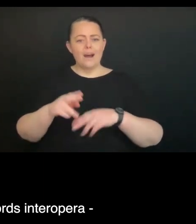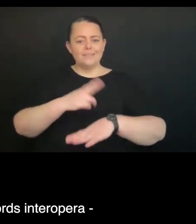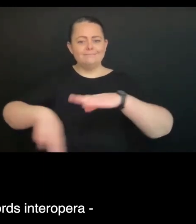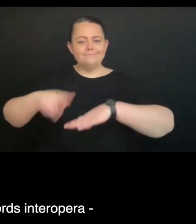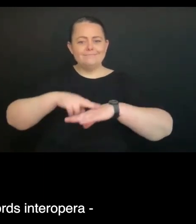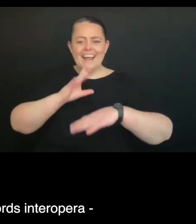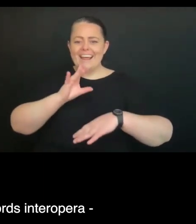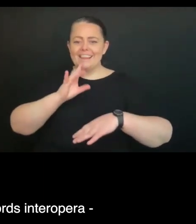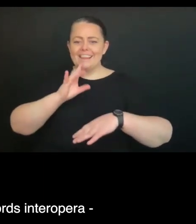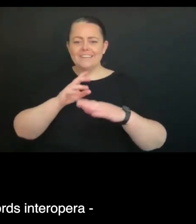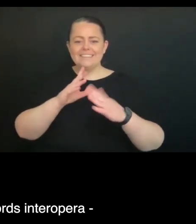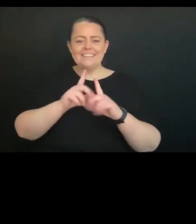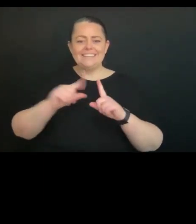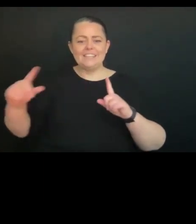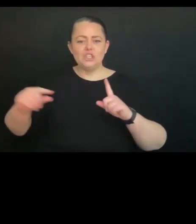records